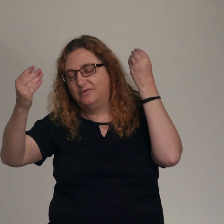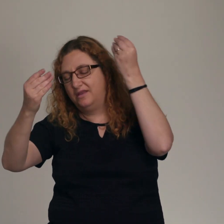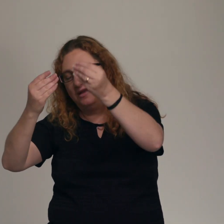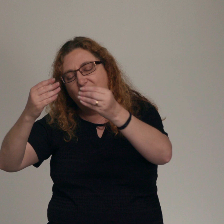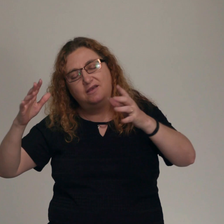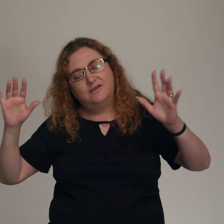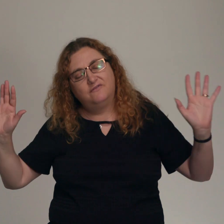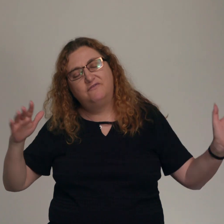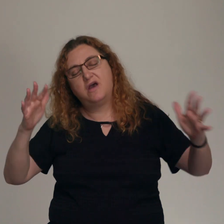glorified